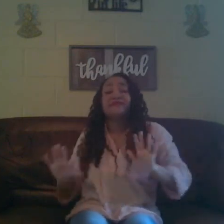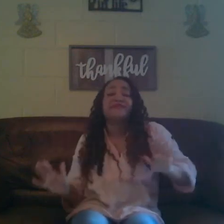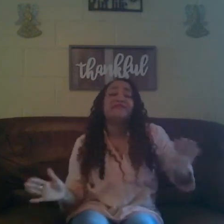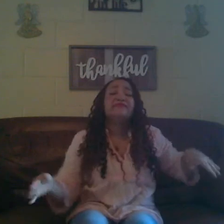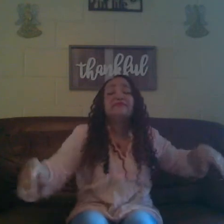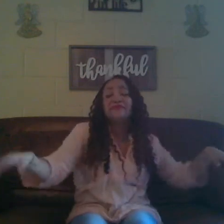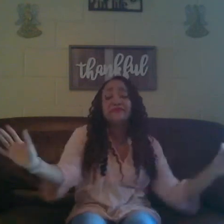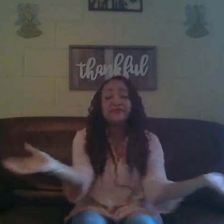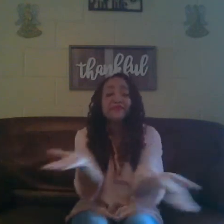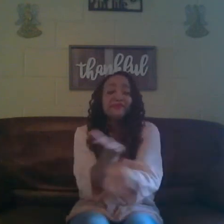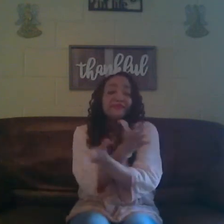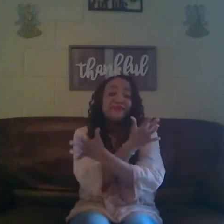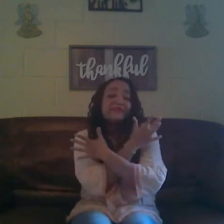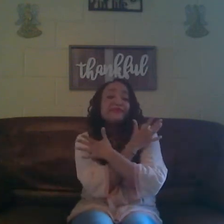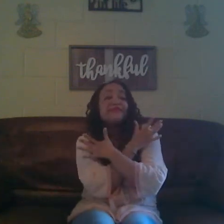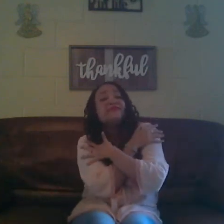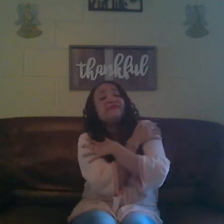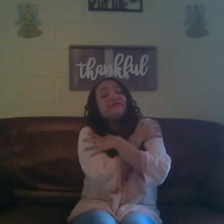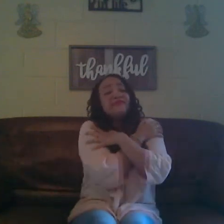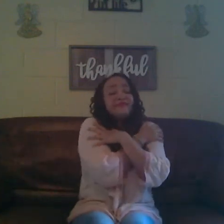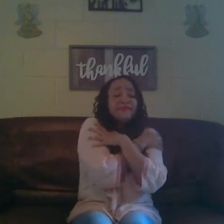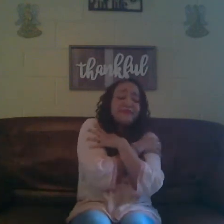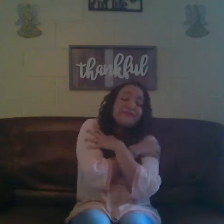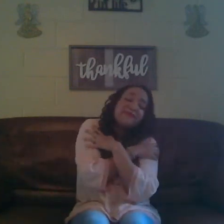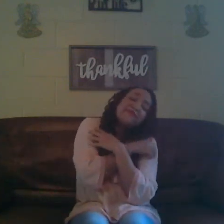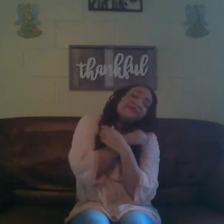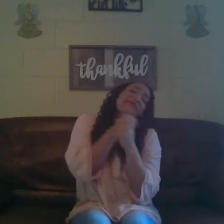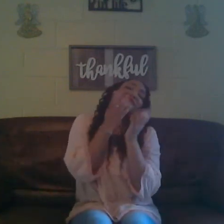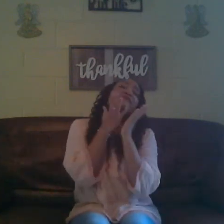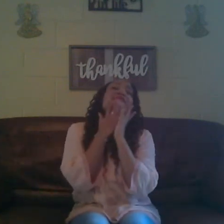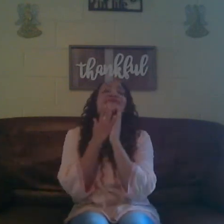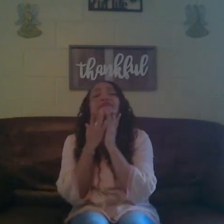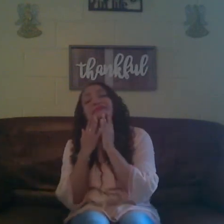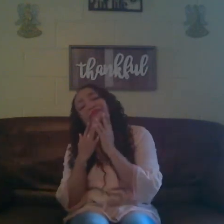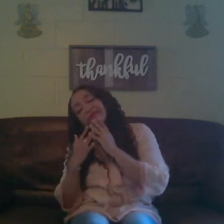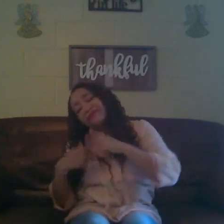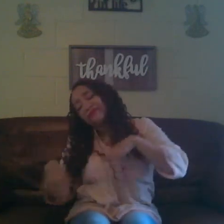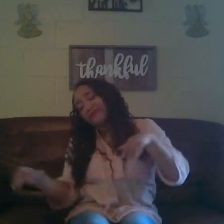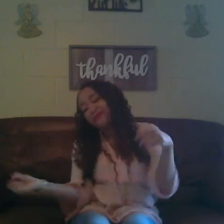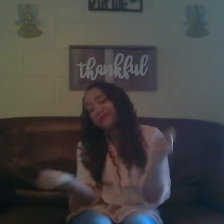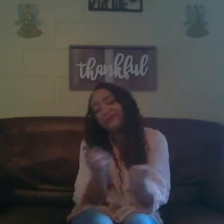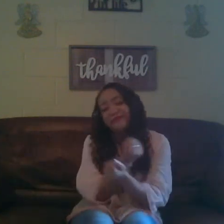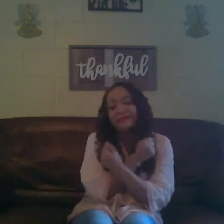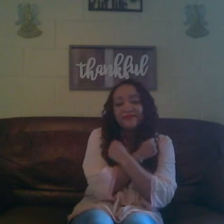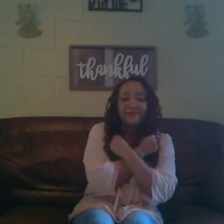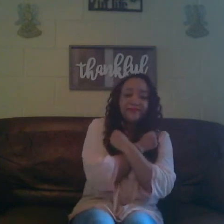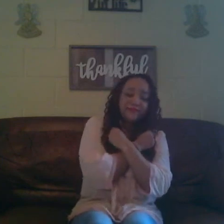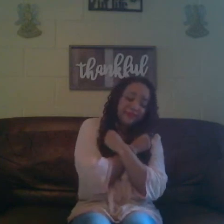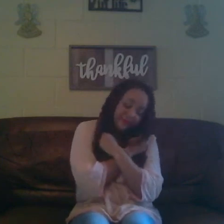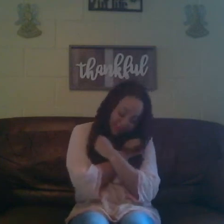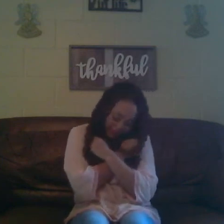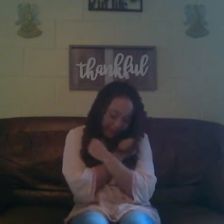You brought me up in The sky is full love The sky